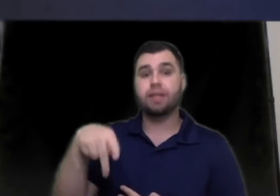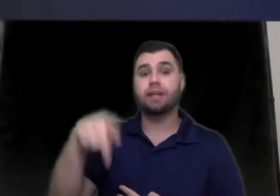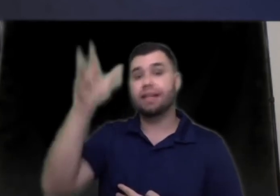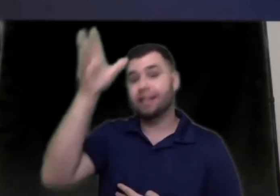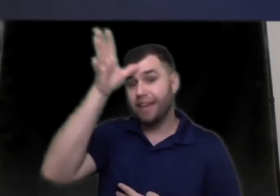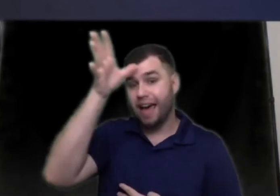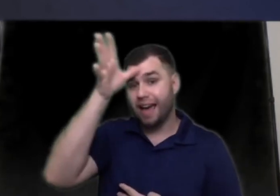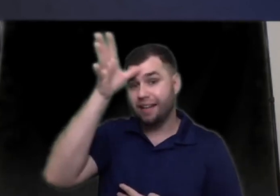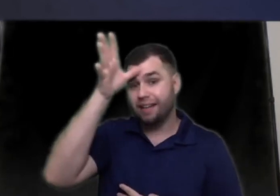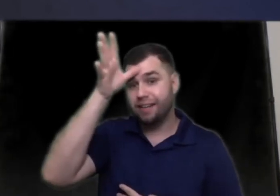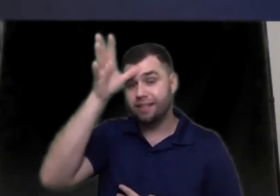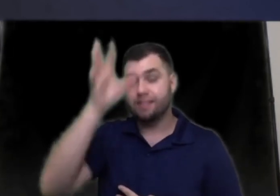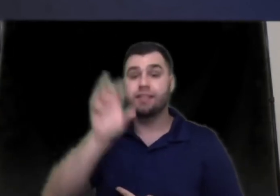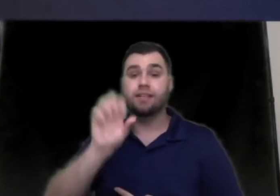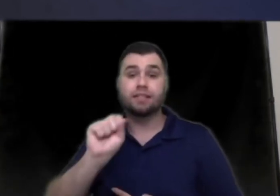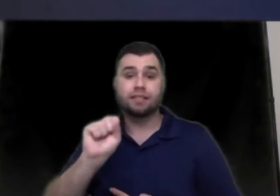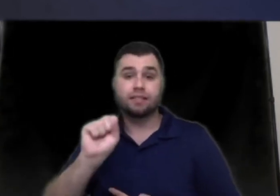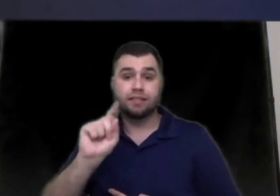dad